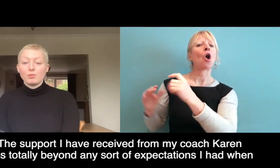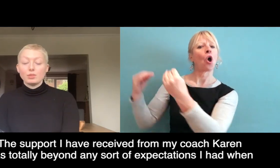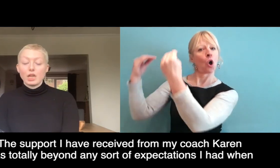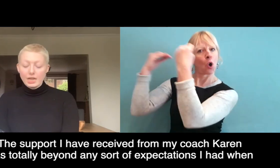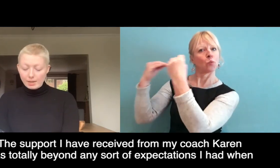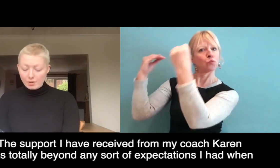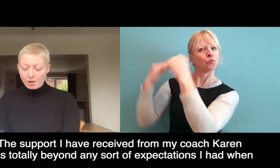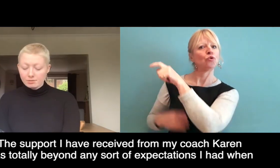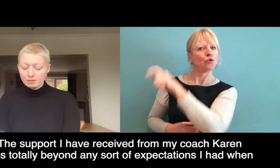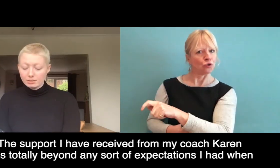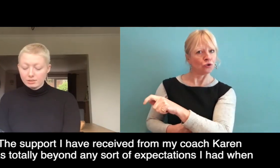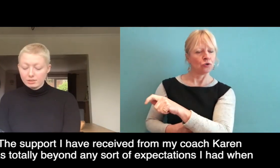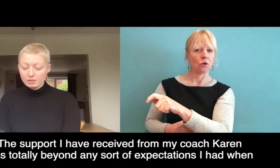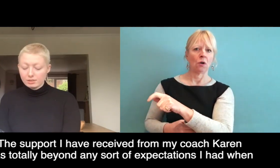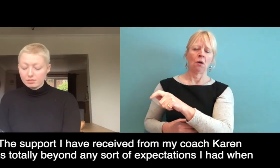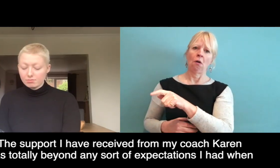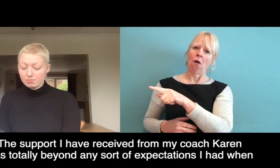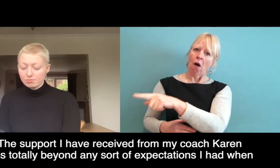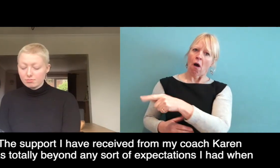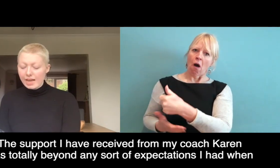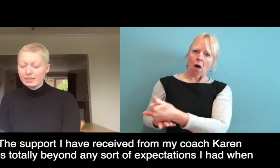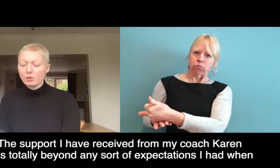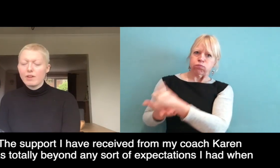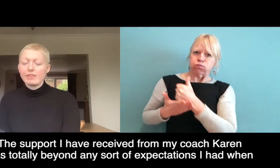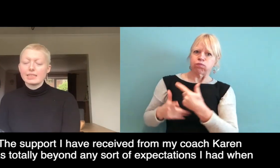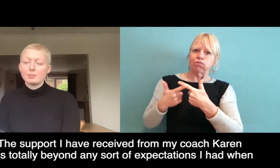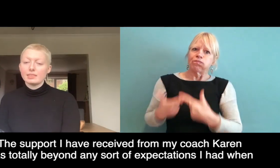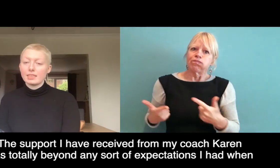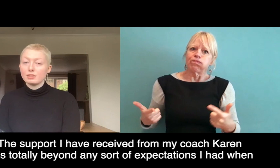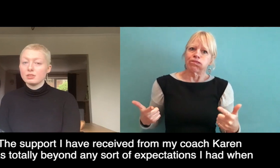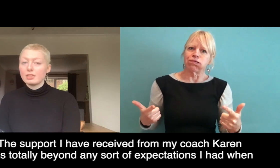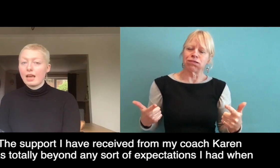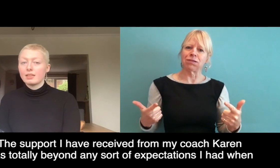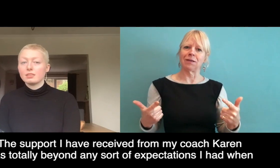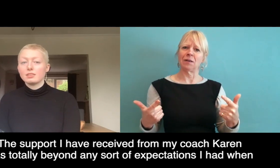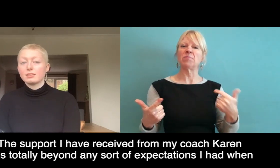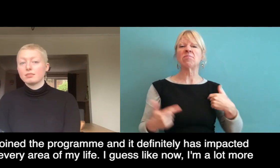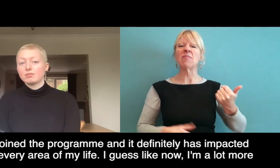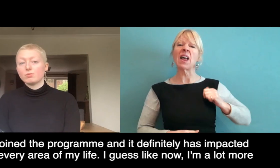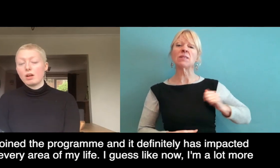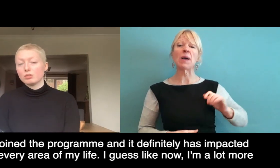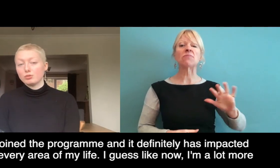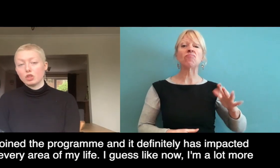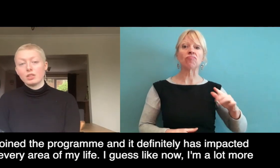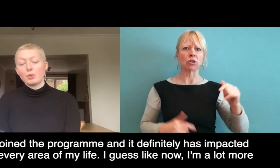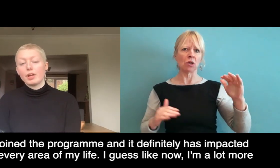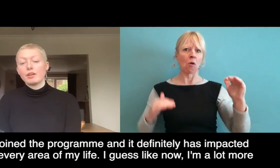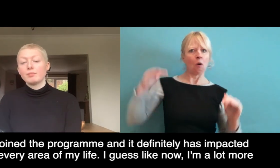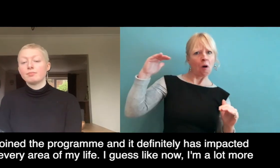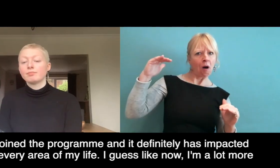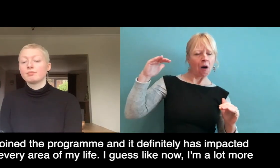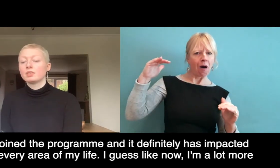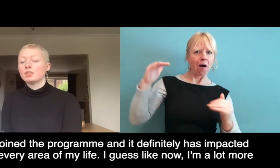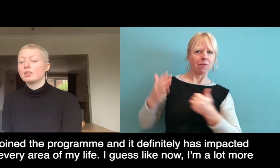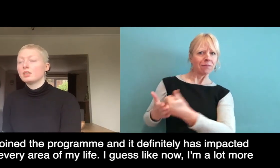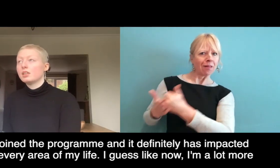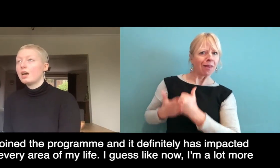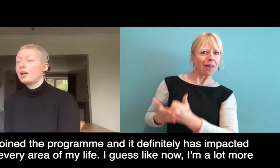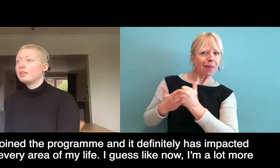was totally beyond any sort of expectations I had when I joined the programme. And